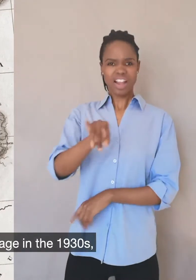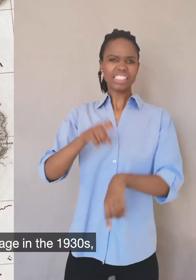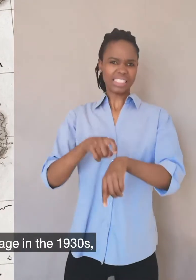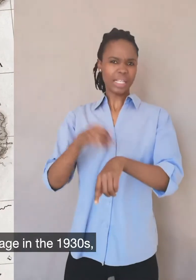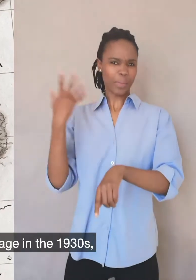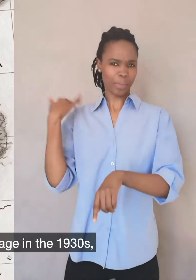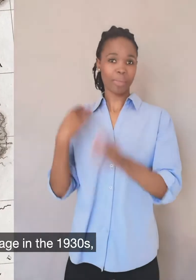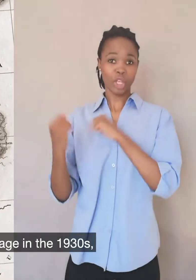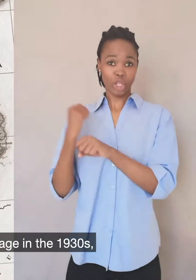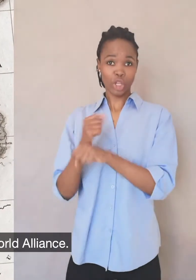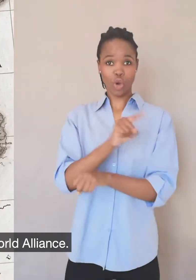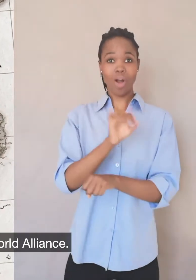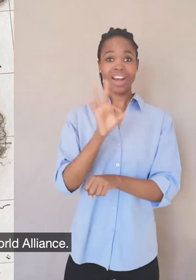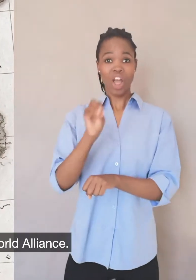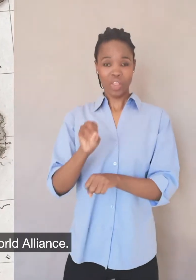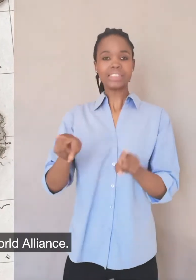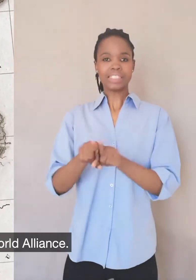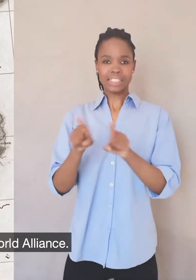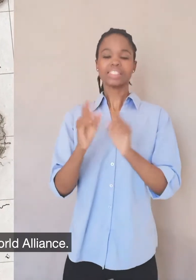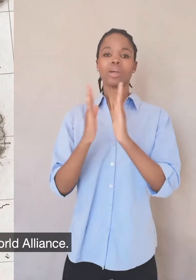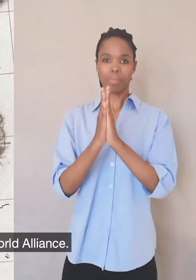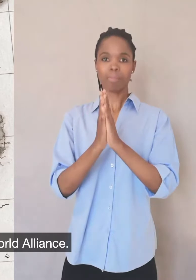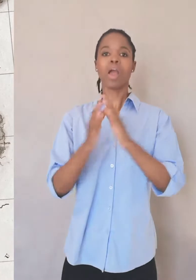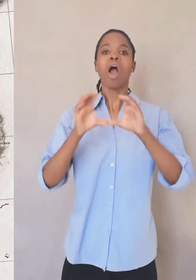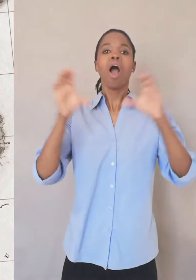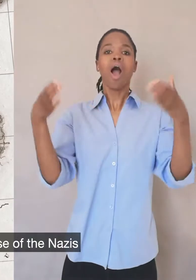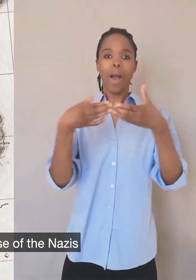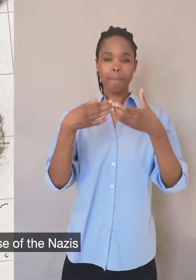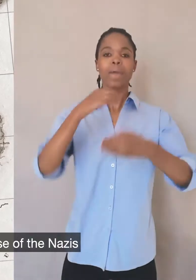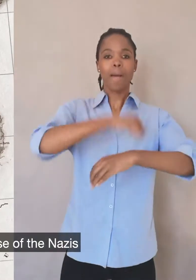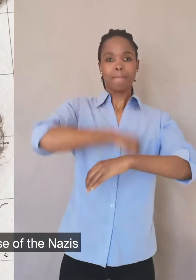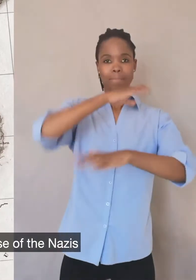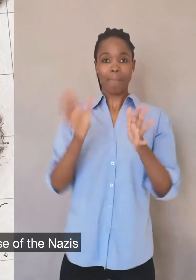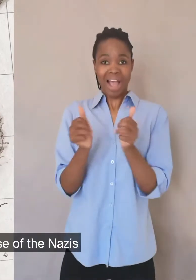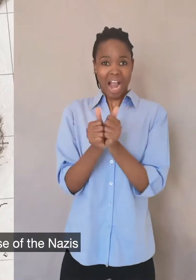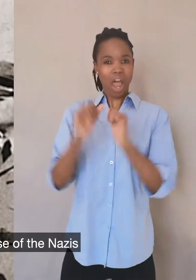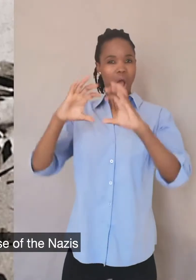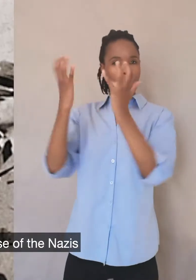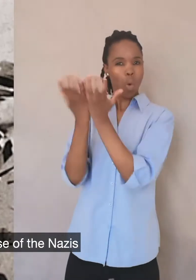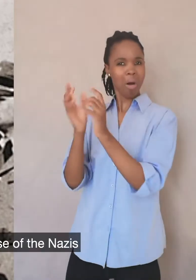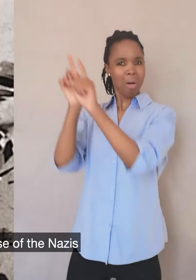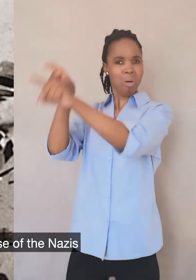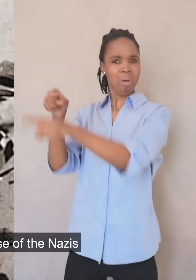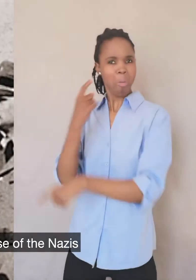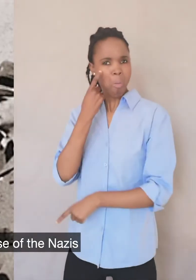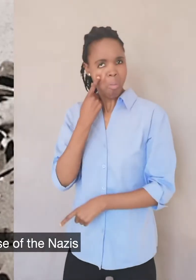that stage in the 1930s. was part of the Baptist World Alliance. And he saw firsthand the rise of the Nazis.